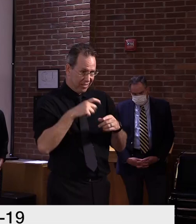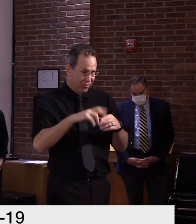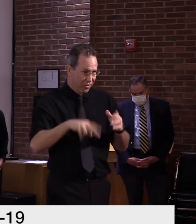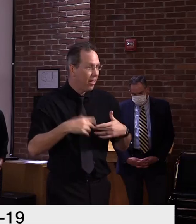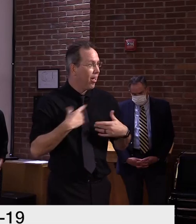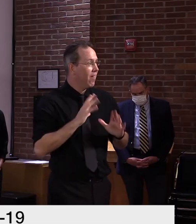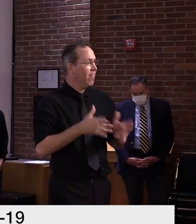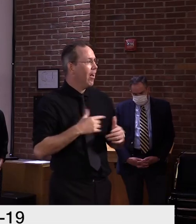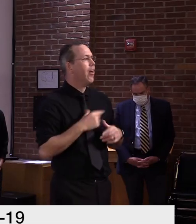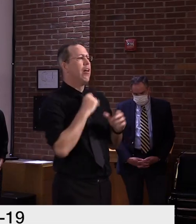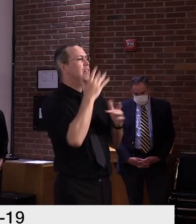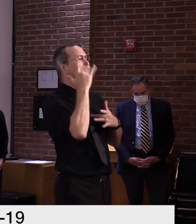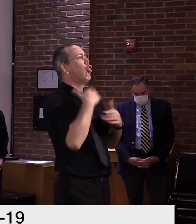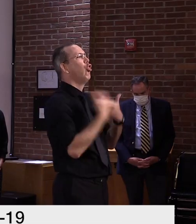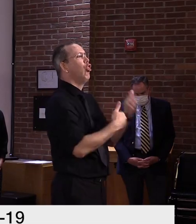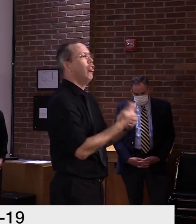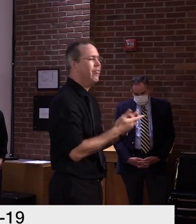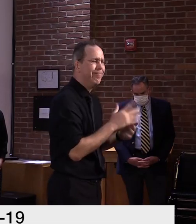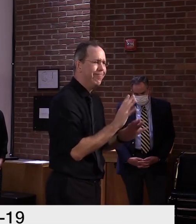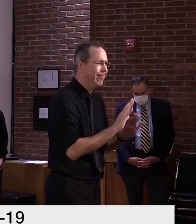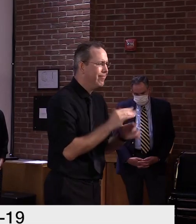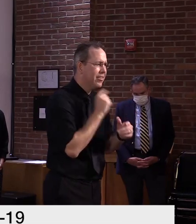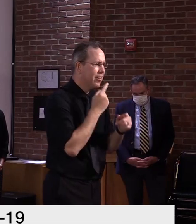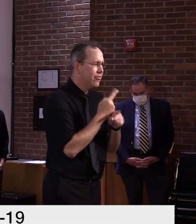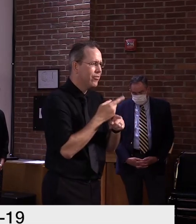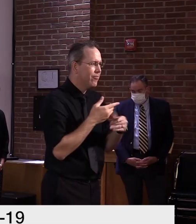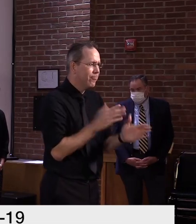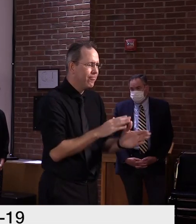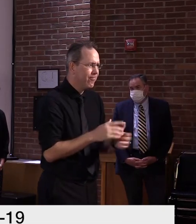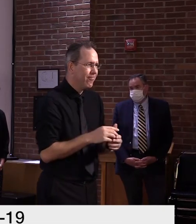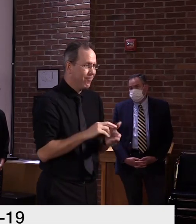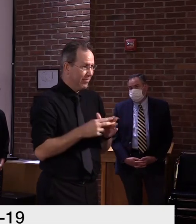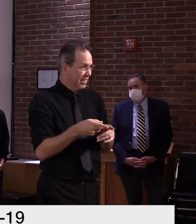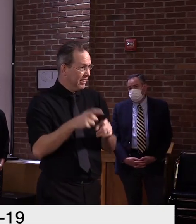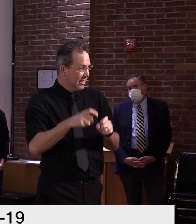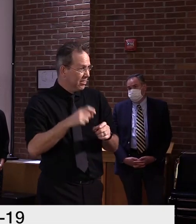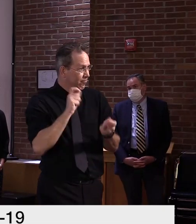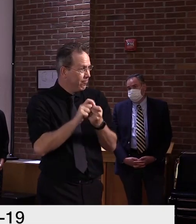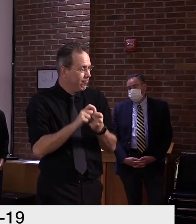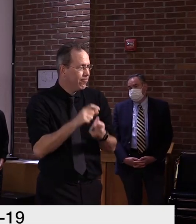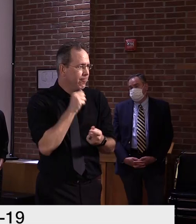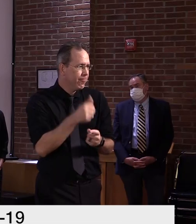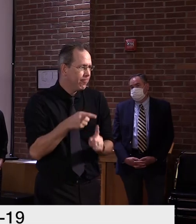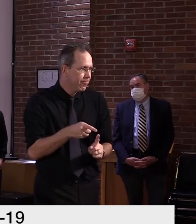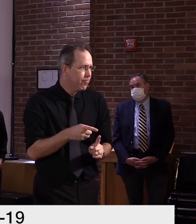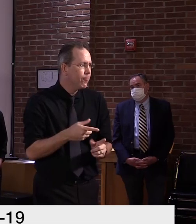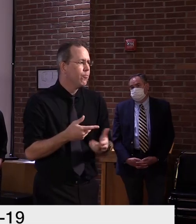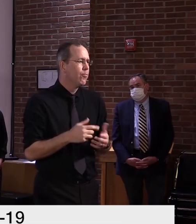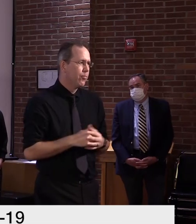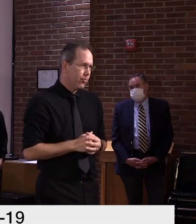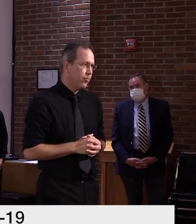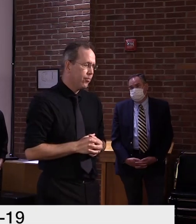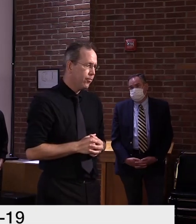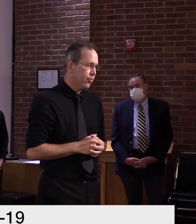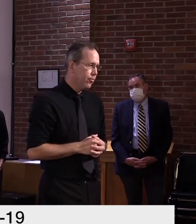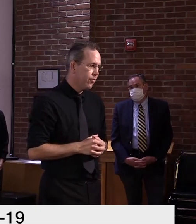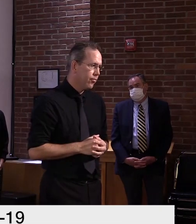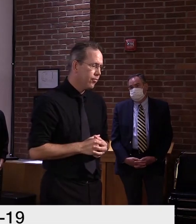by having a, uh, negative test because, uh, they got a negative result? Um,